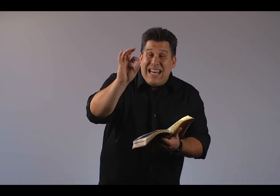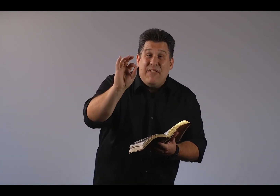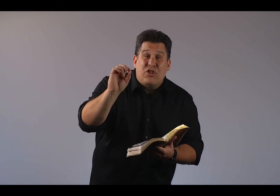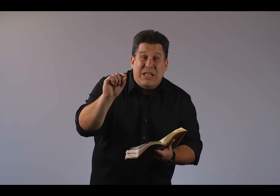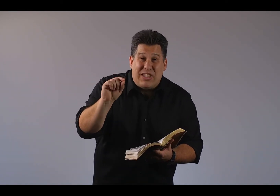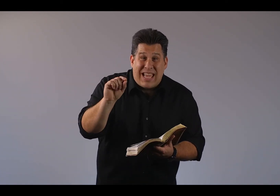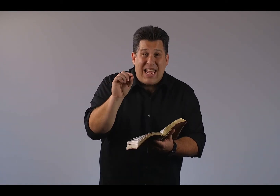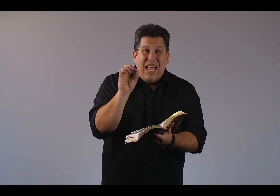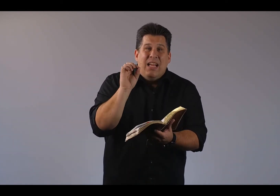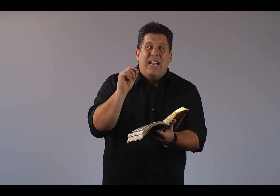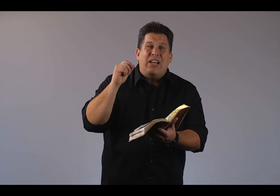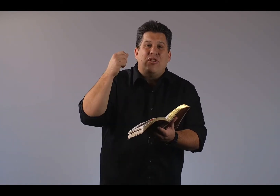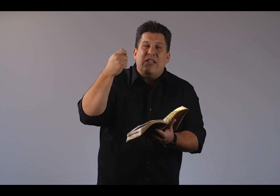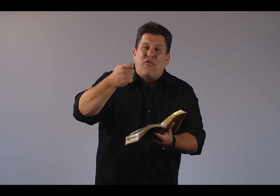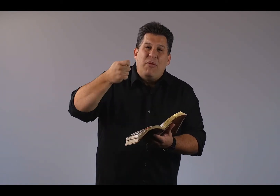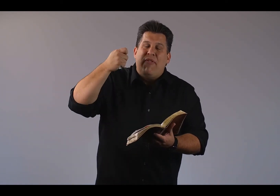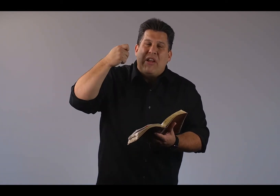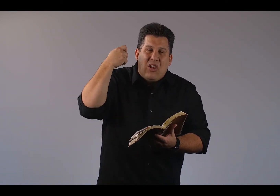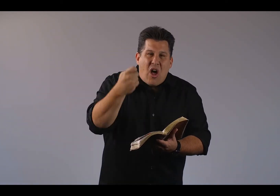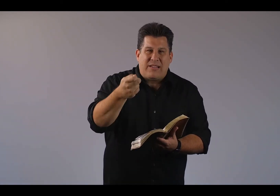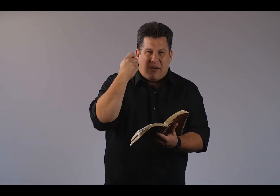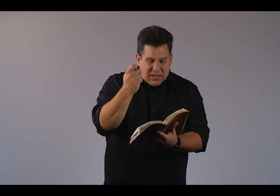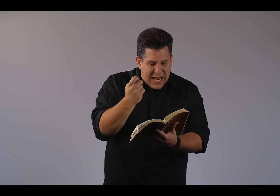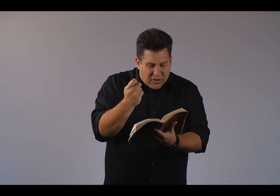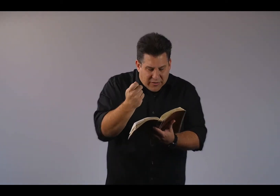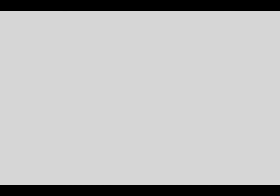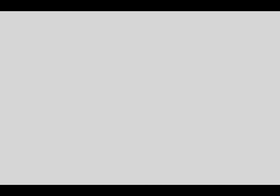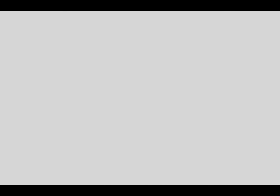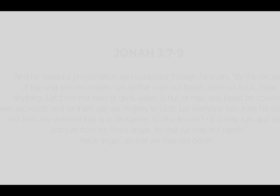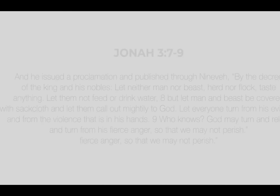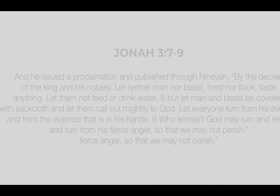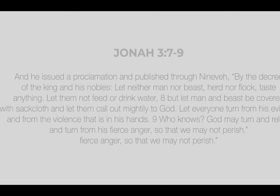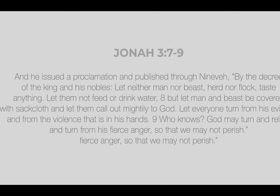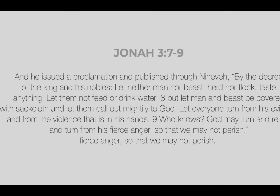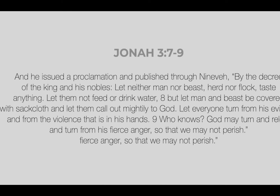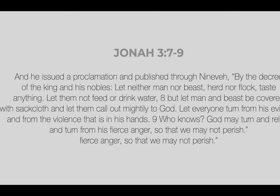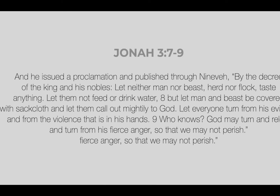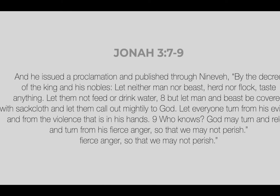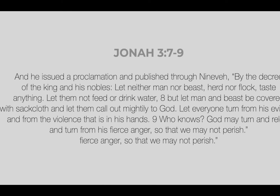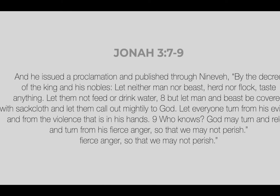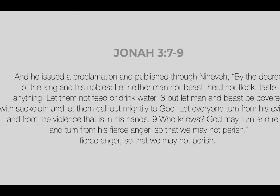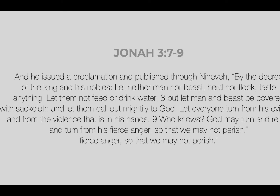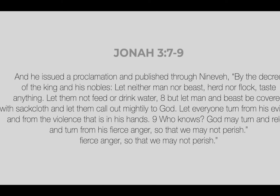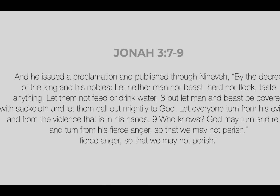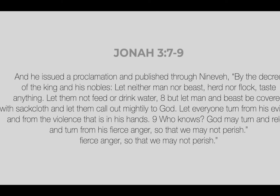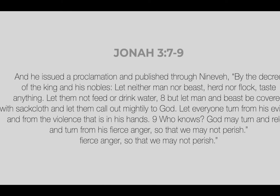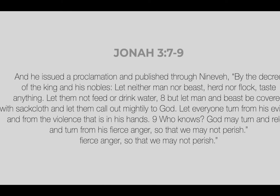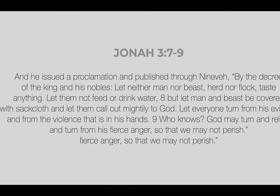didn't even just reach the king. God transformed the very laws of the land. Look at verse 7. It says, he issued a proclamation and